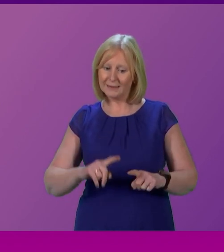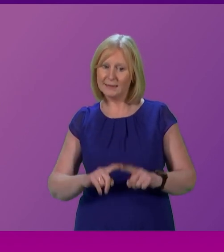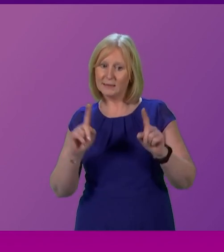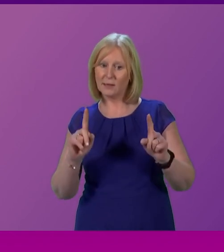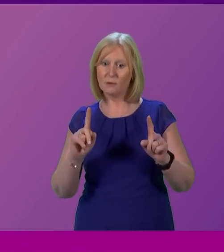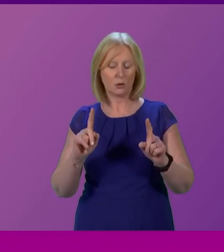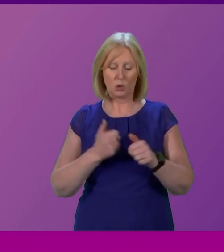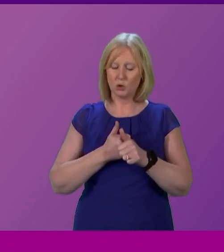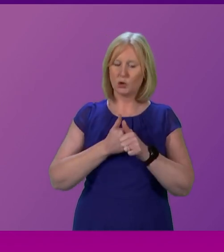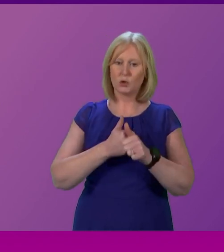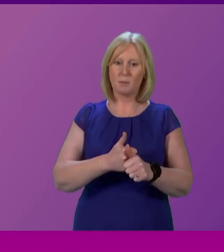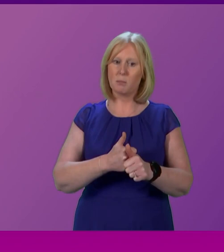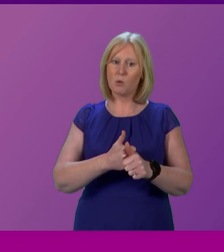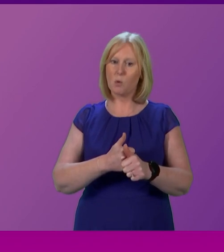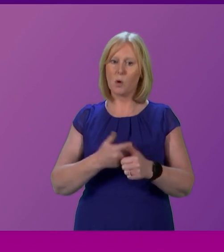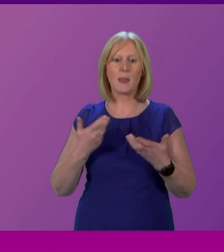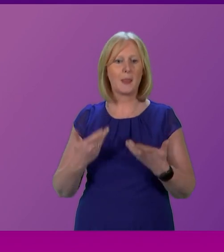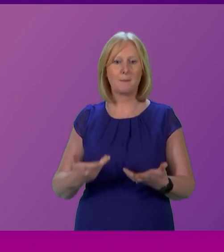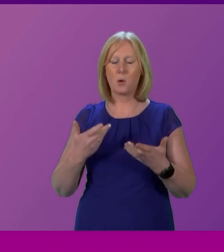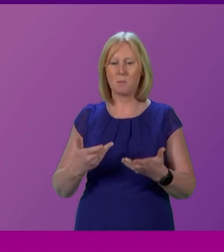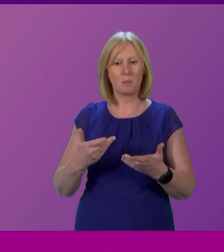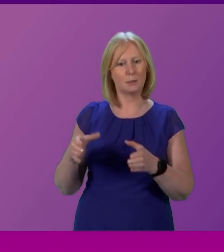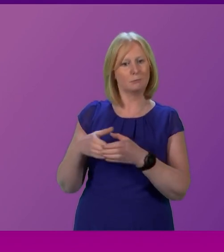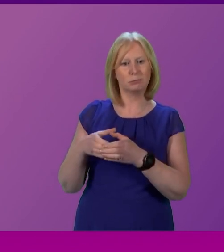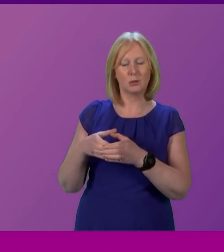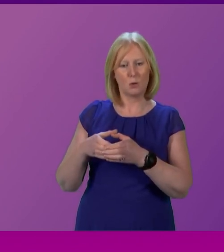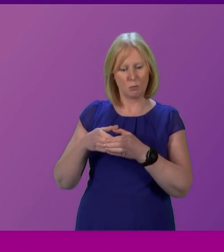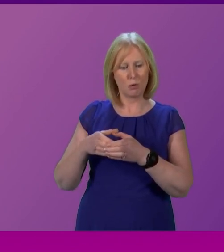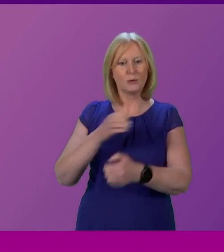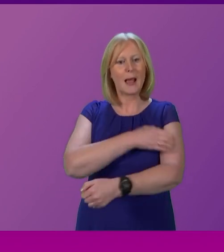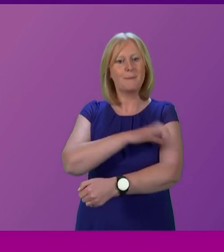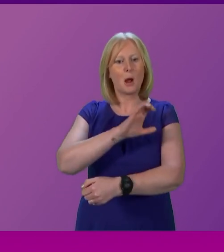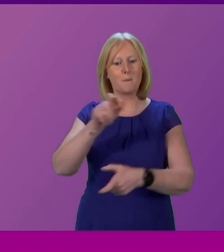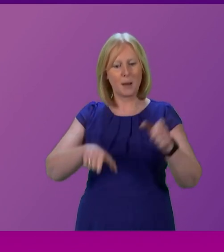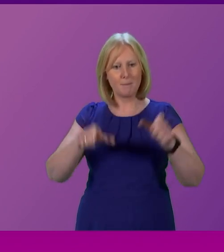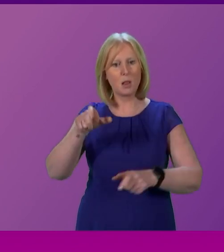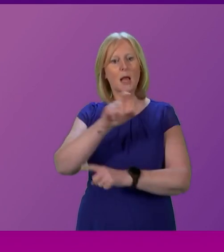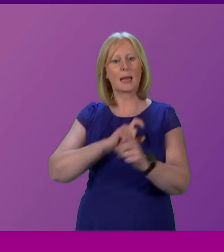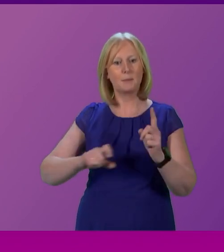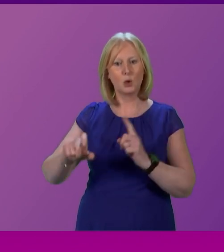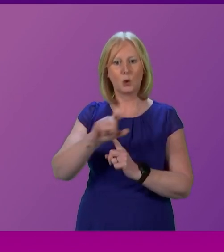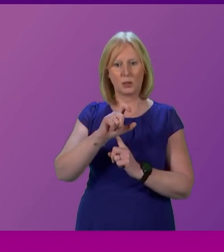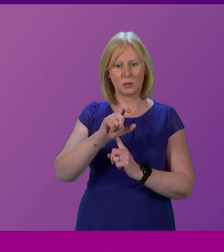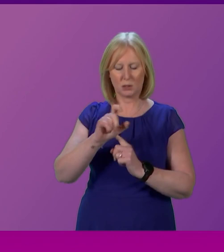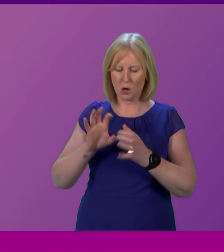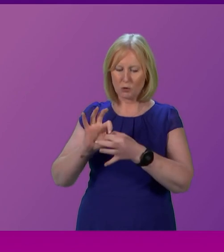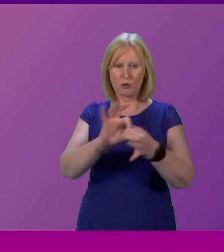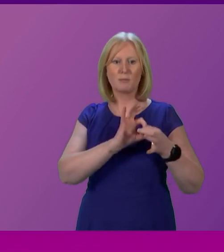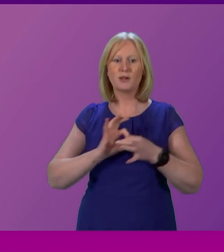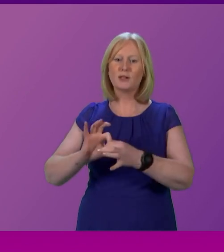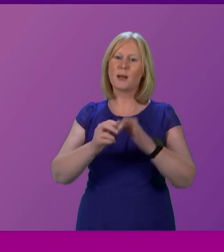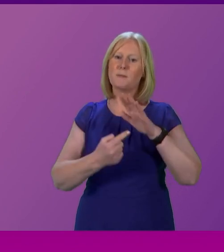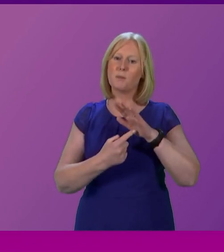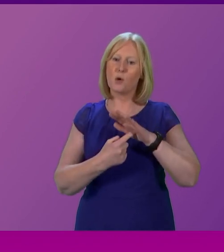we don't support the status quo as is. We want to empower people and communities. And where cooperation is key with nations and regions